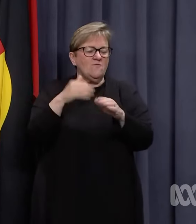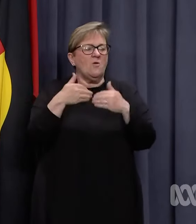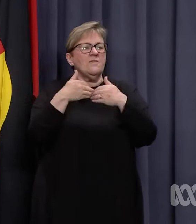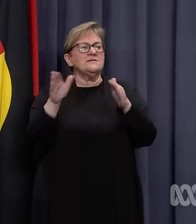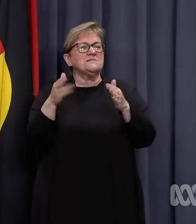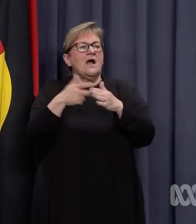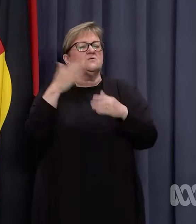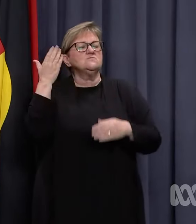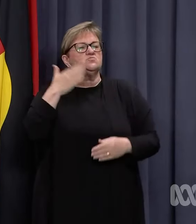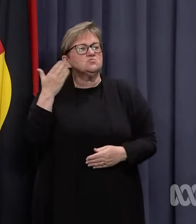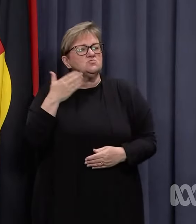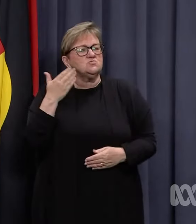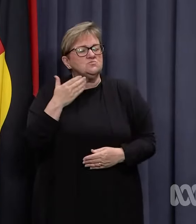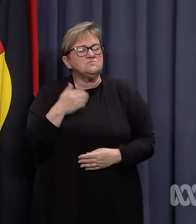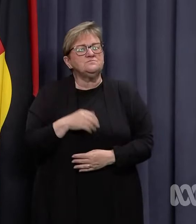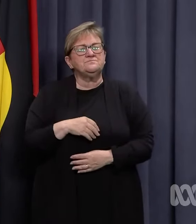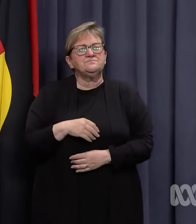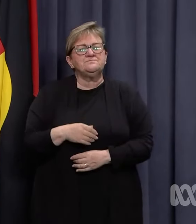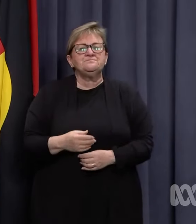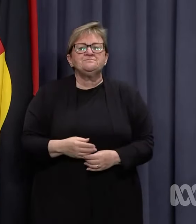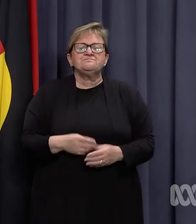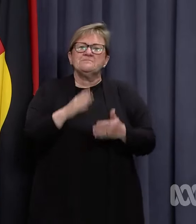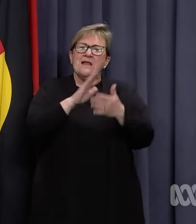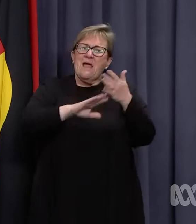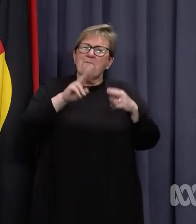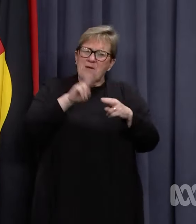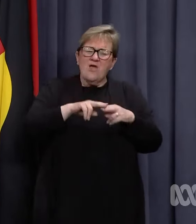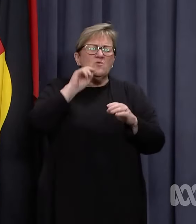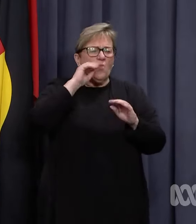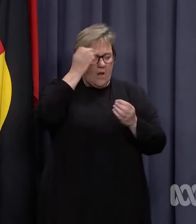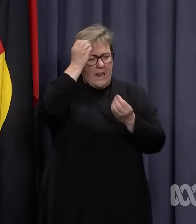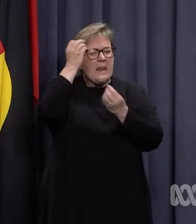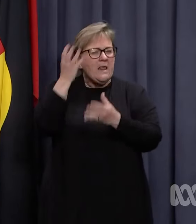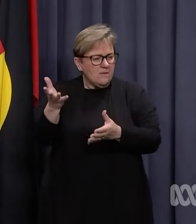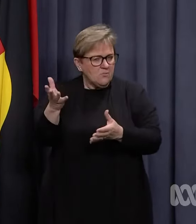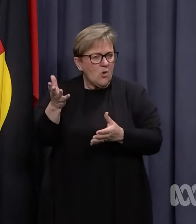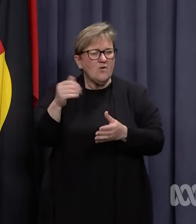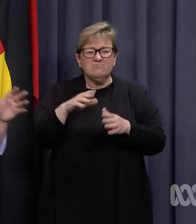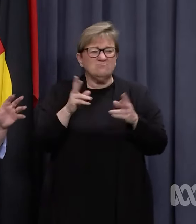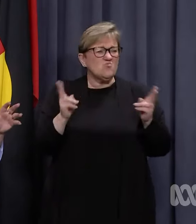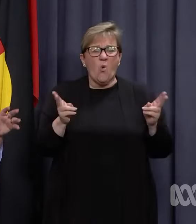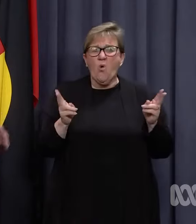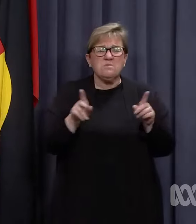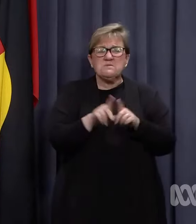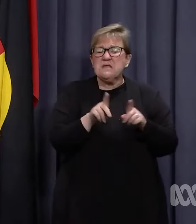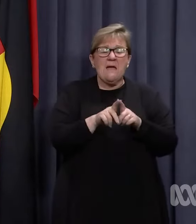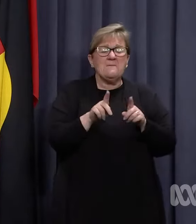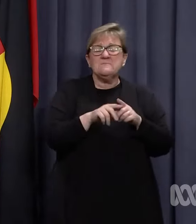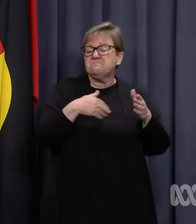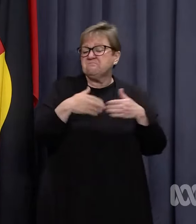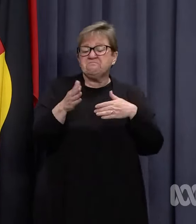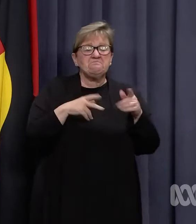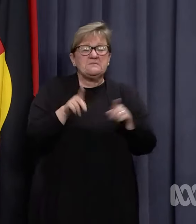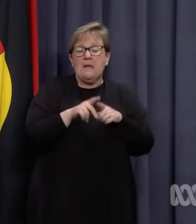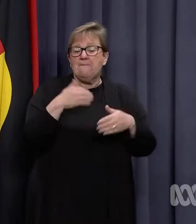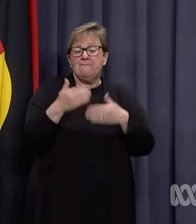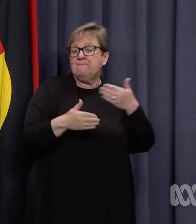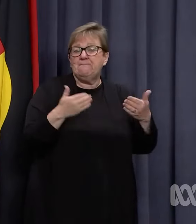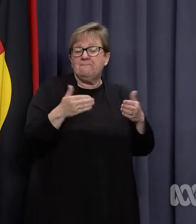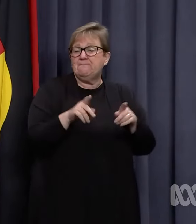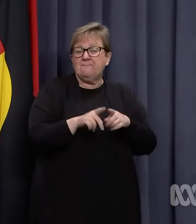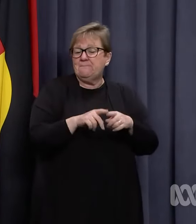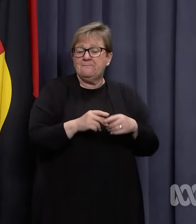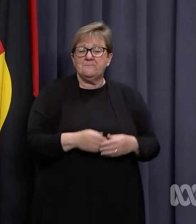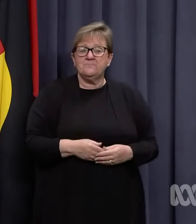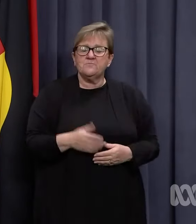the start of school. Parents will be notified in the normal arrangements that we have in place now